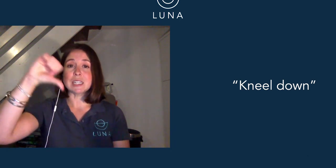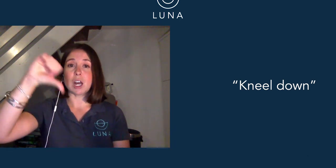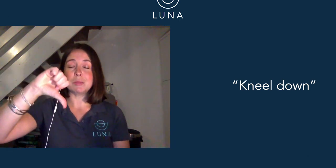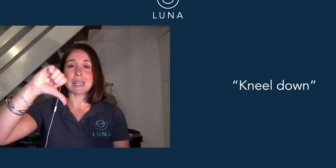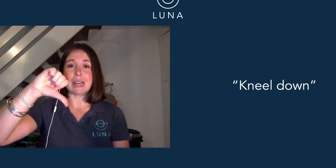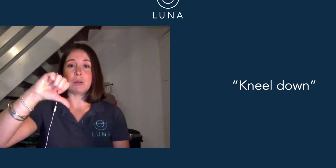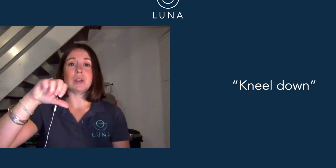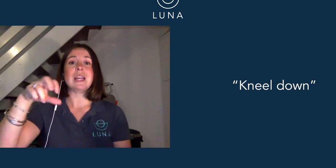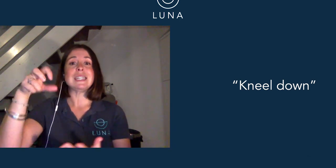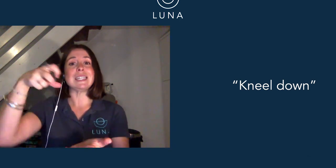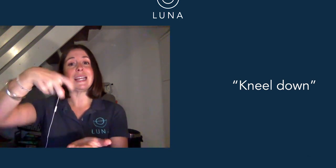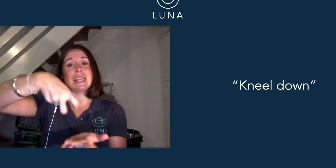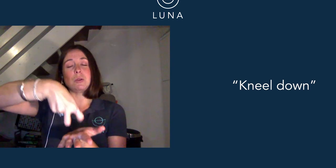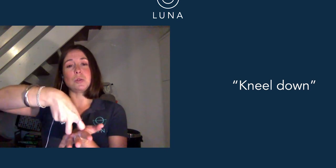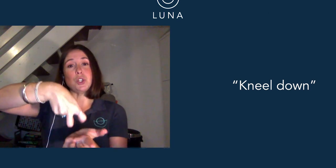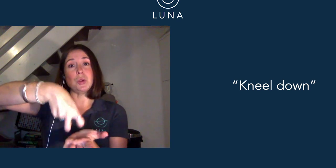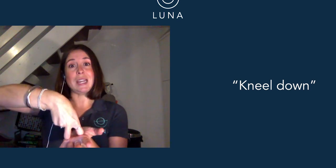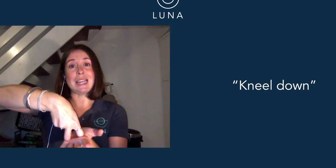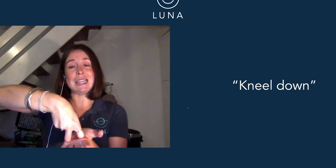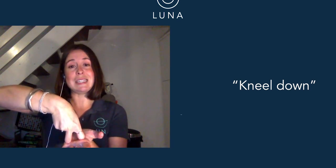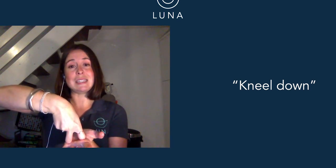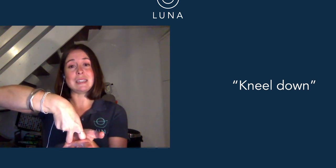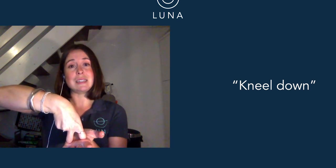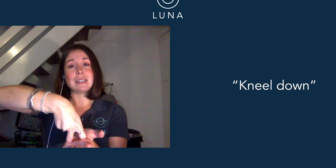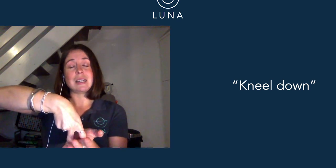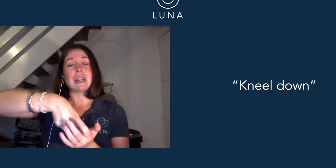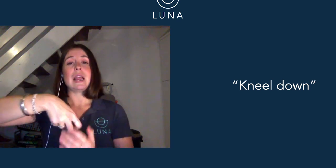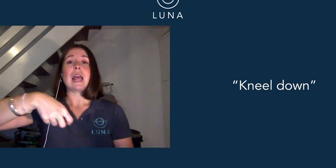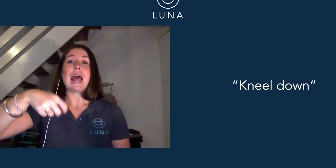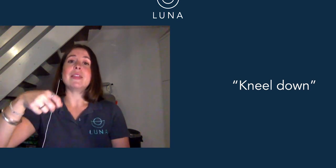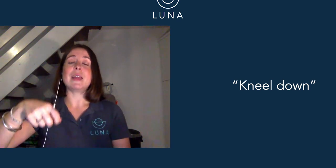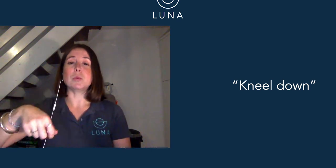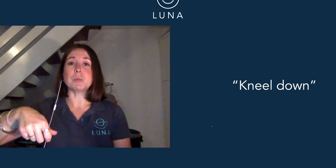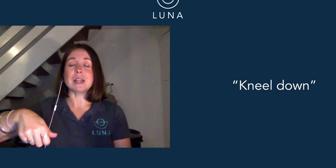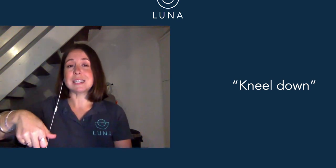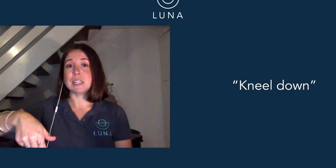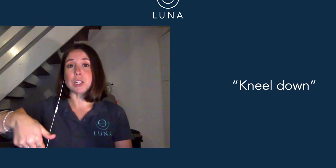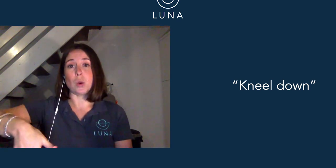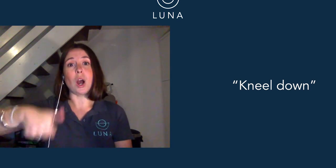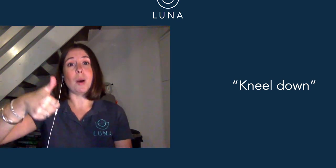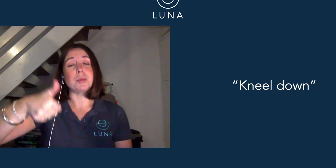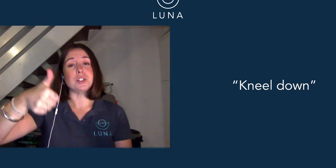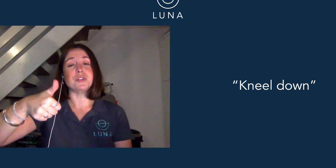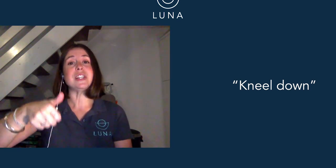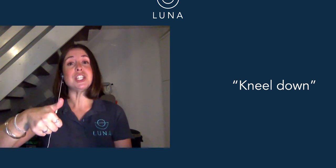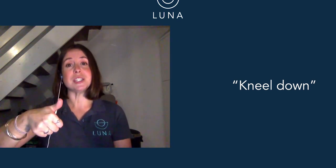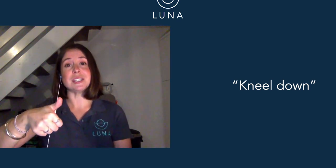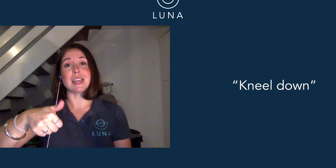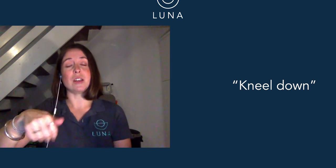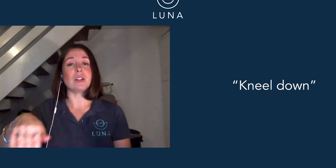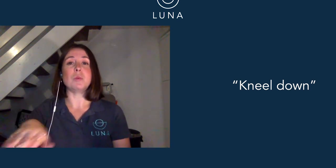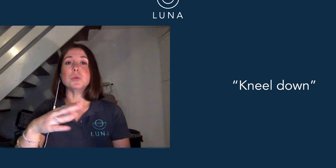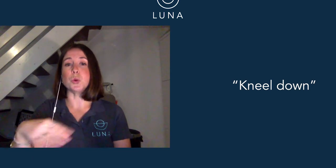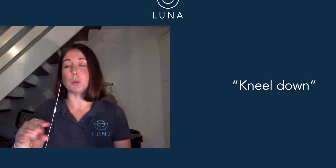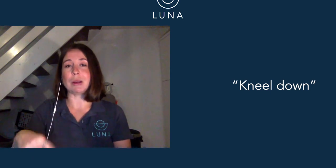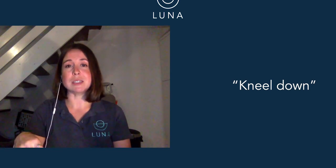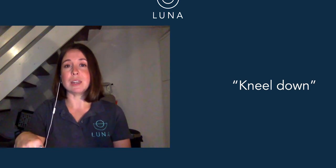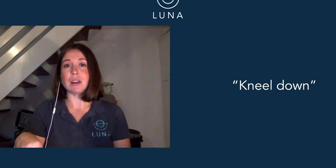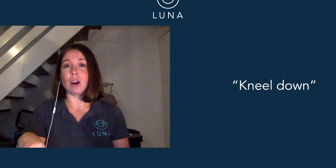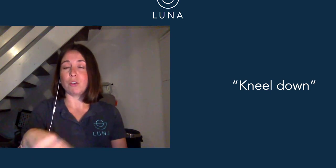come down, to get down onto your knees. And then we might say to go up to finish the skill. And we'll talk about it after